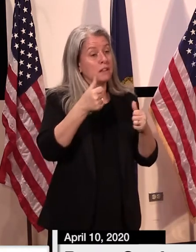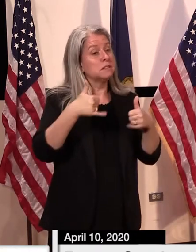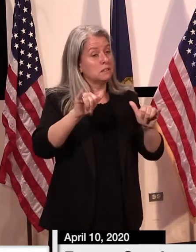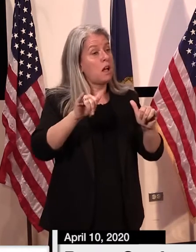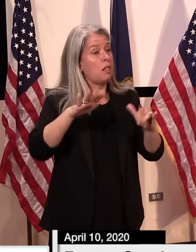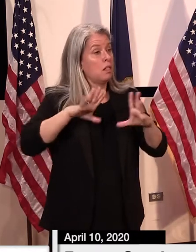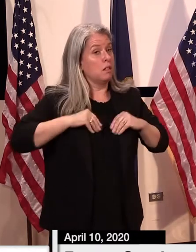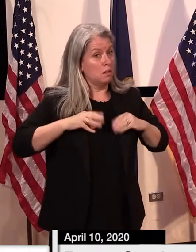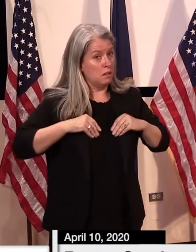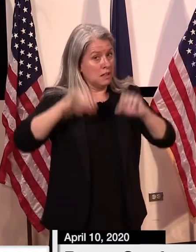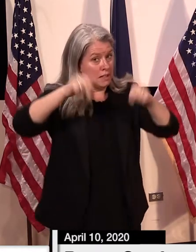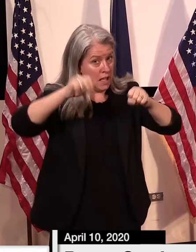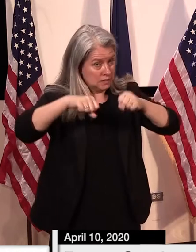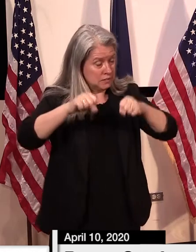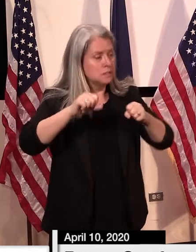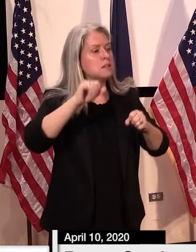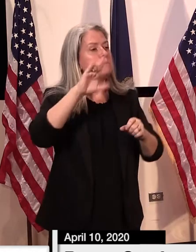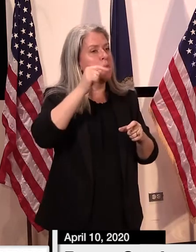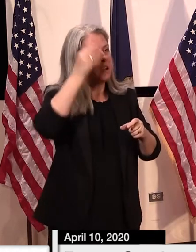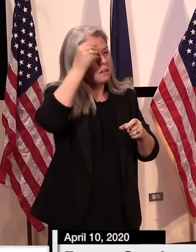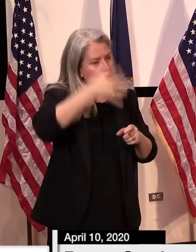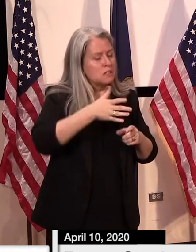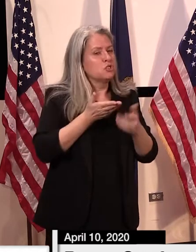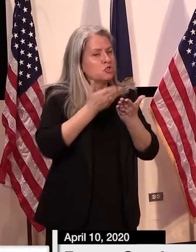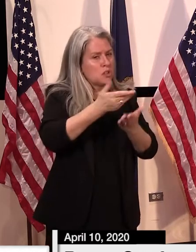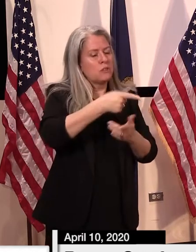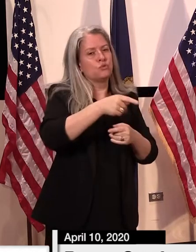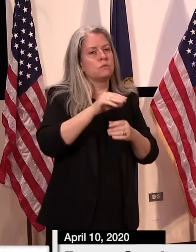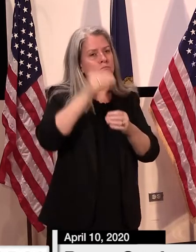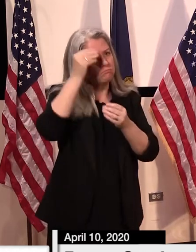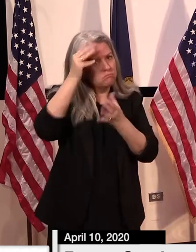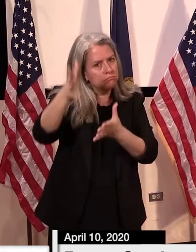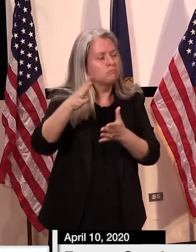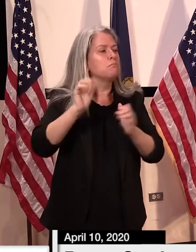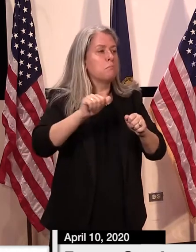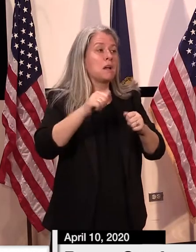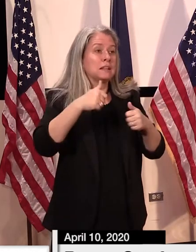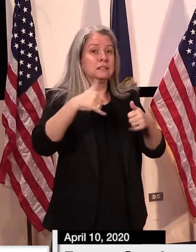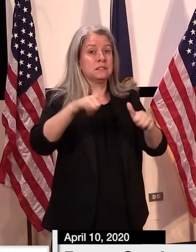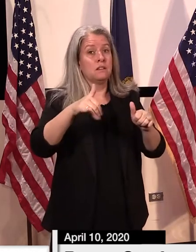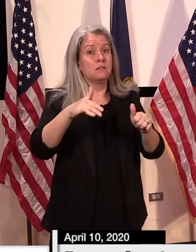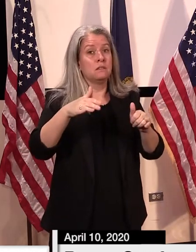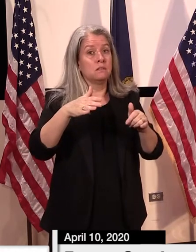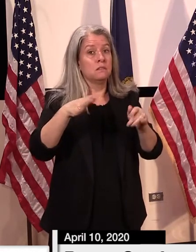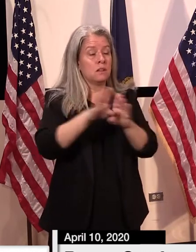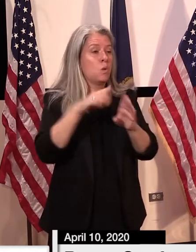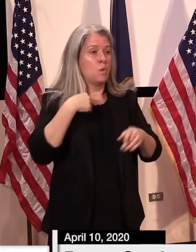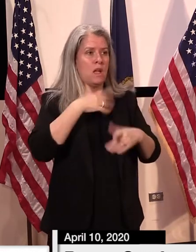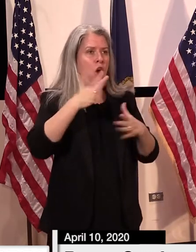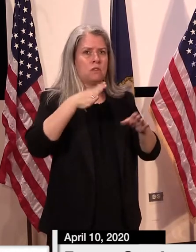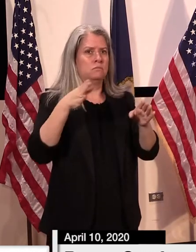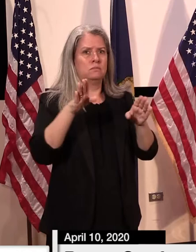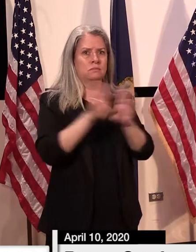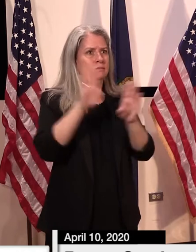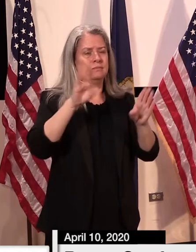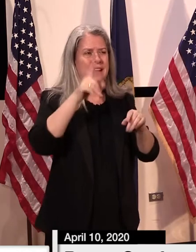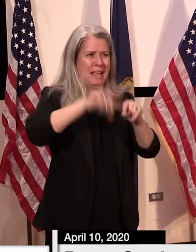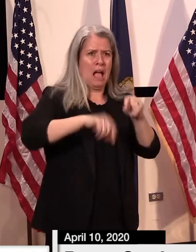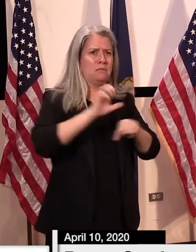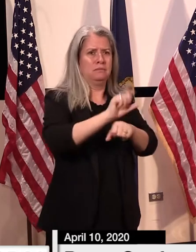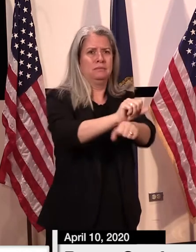time, we're allowing them to take reservations. We've previously shut down the reservation system in its entirety,